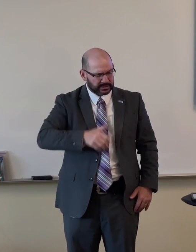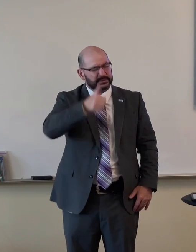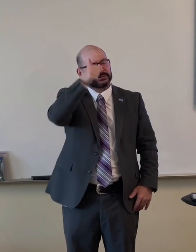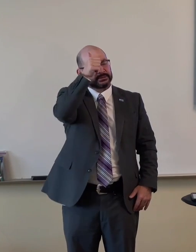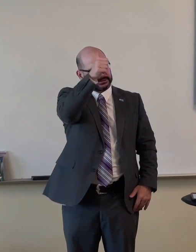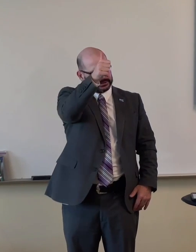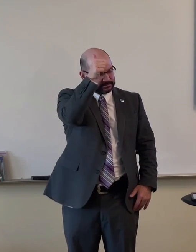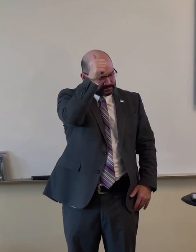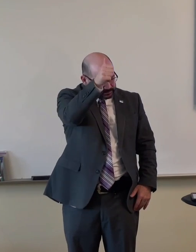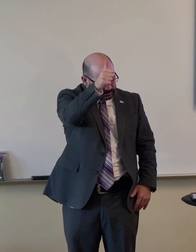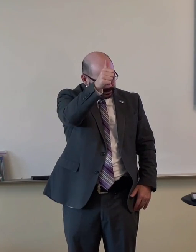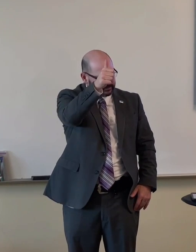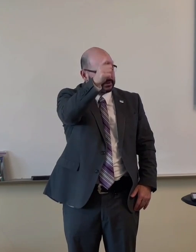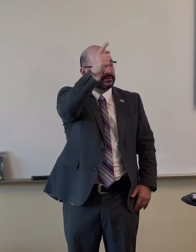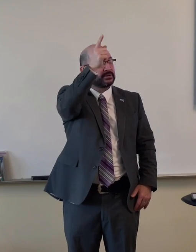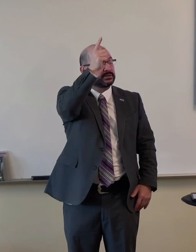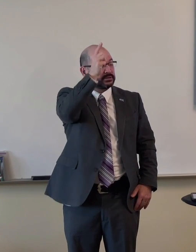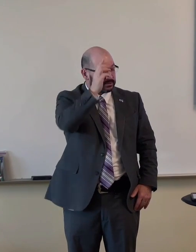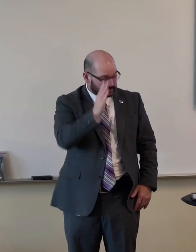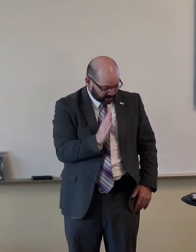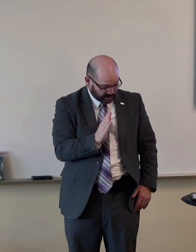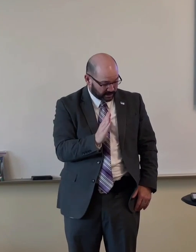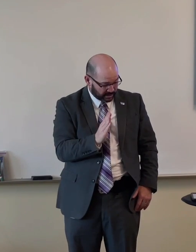Jesus Christ himself is God